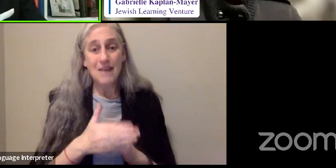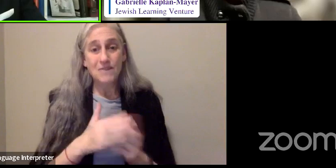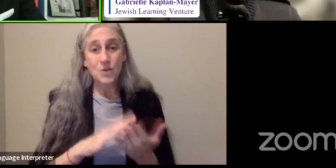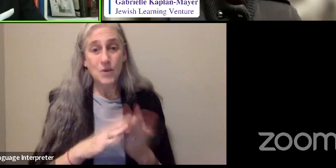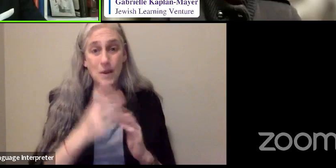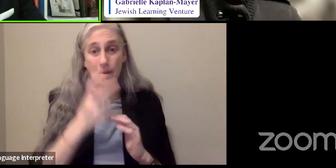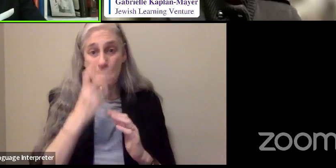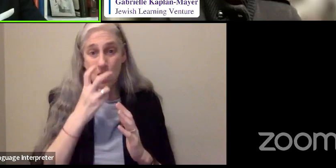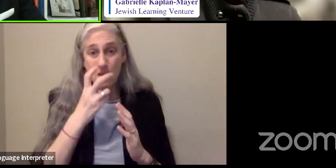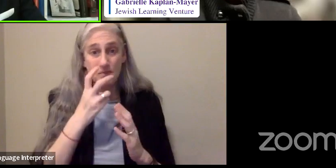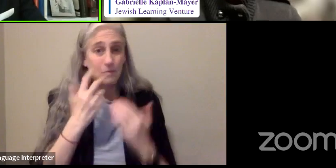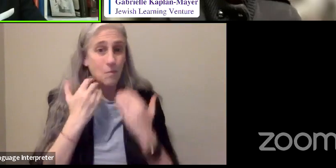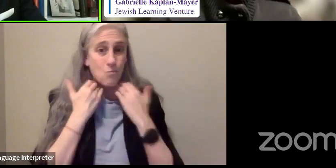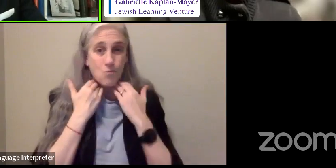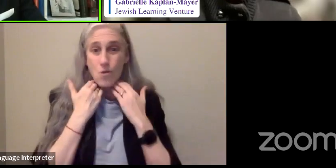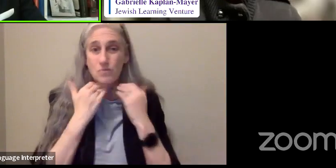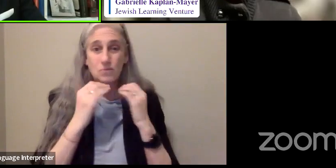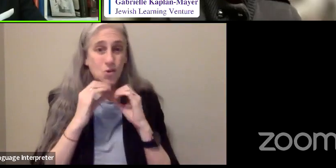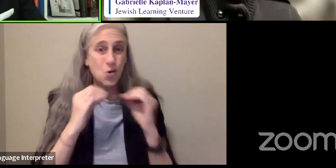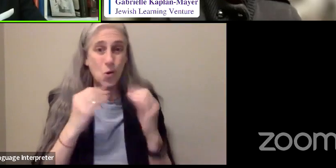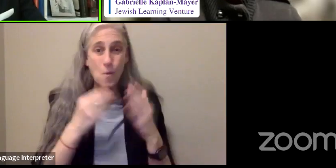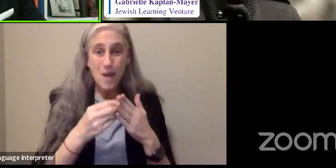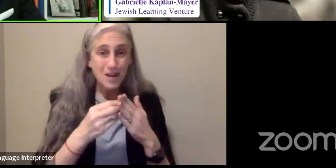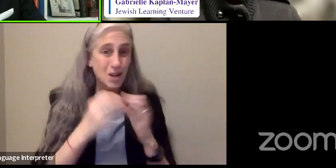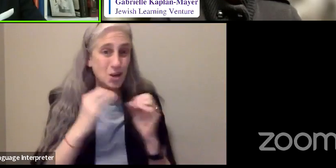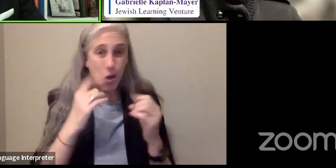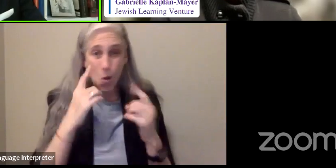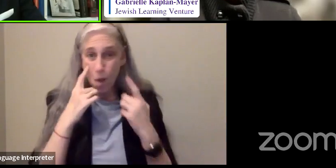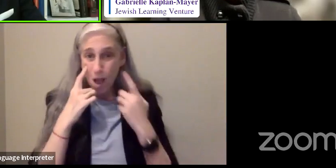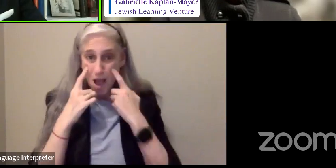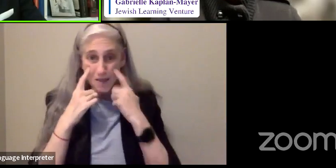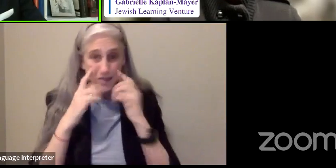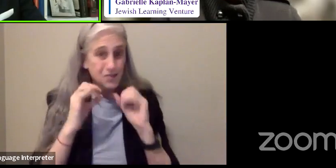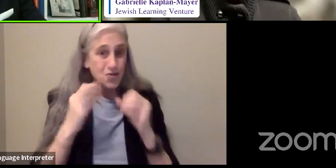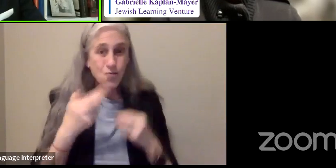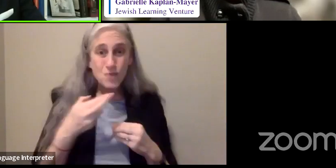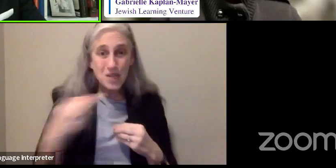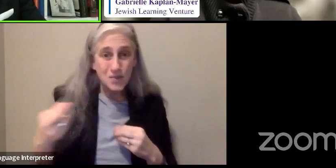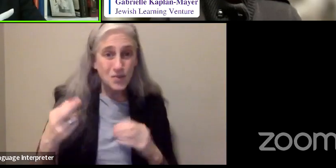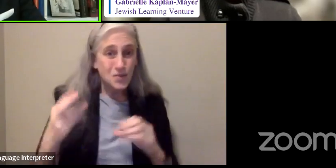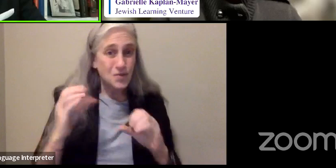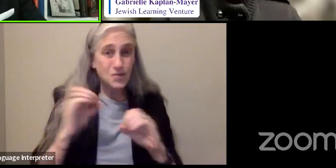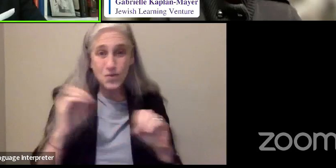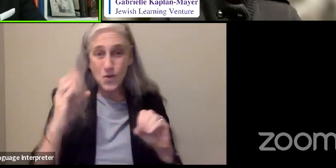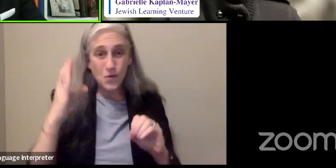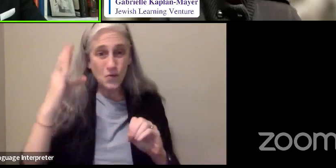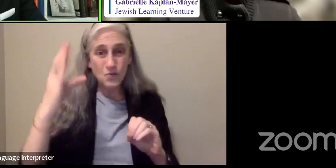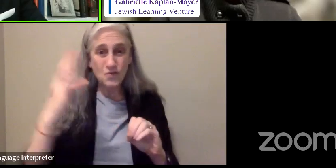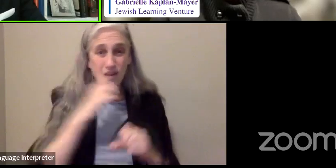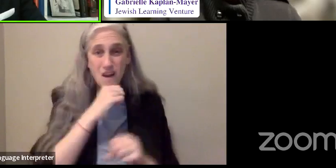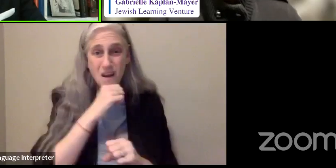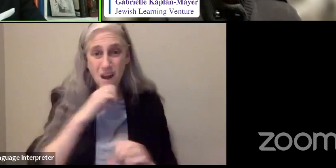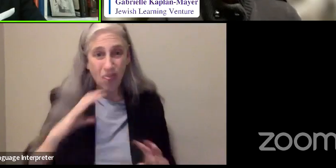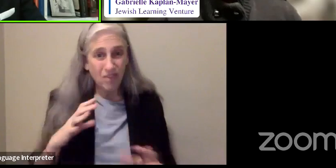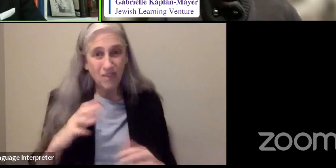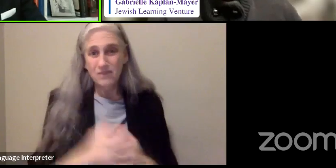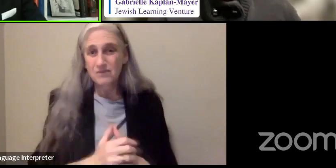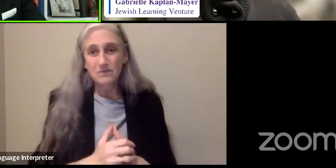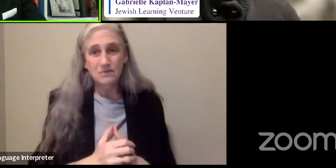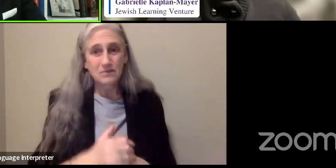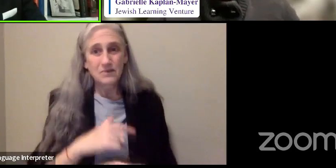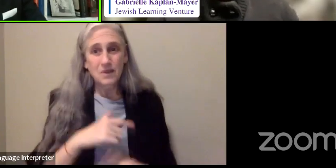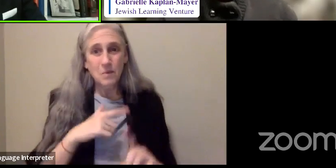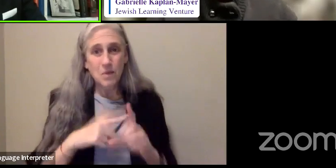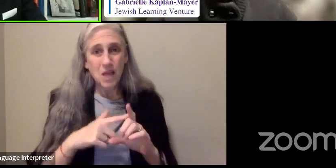money, I had no eyes, I had no resources, I had no future. And by the way, I was a